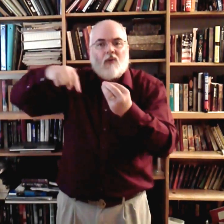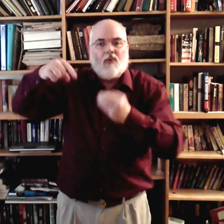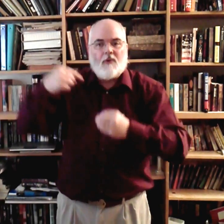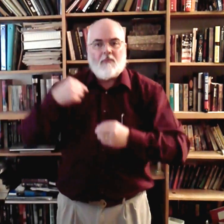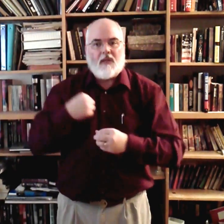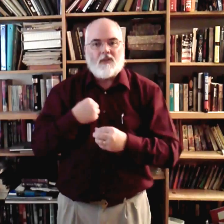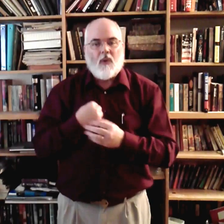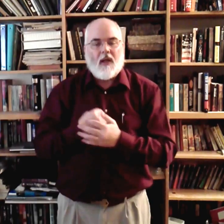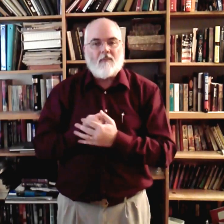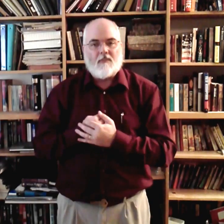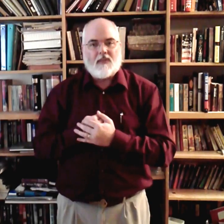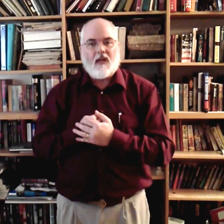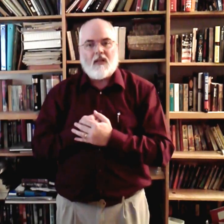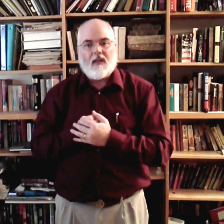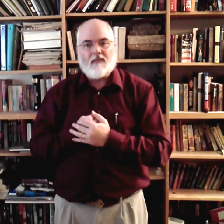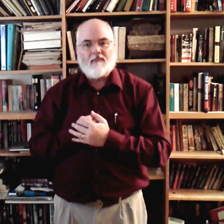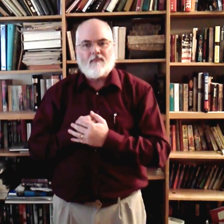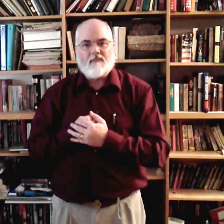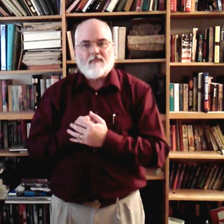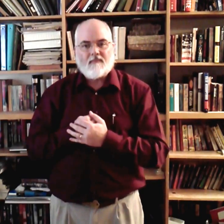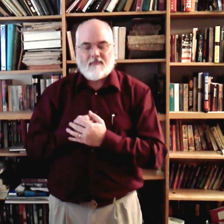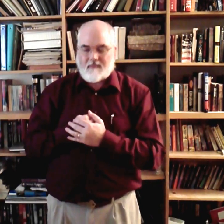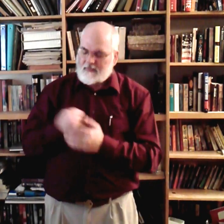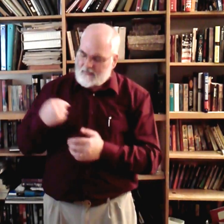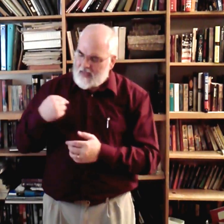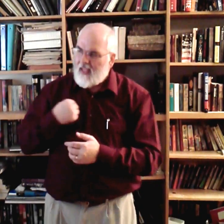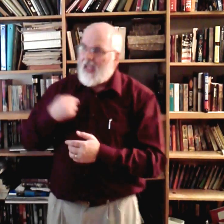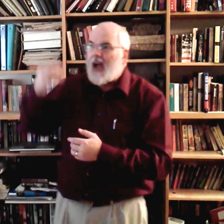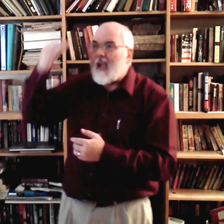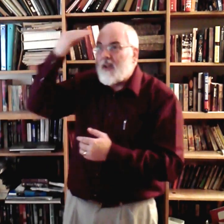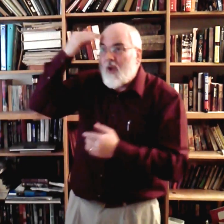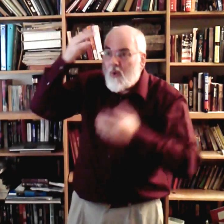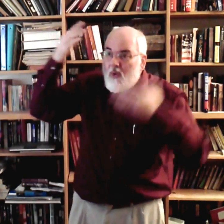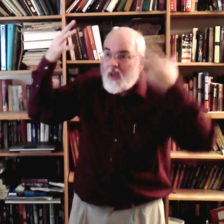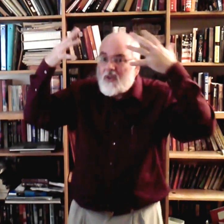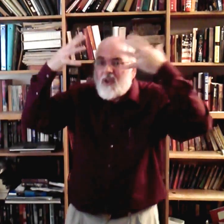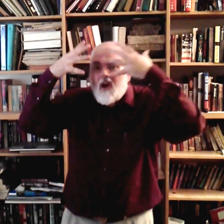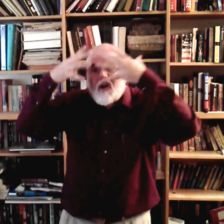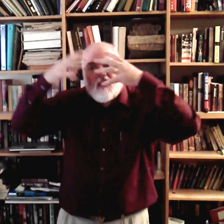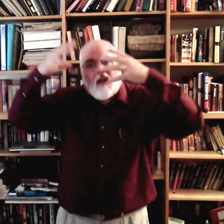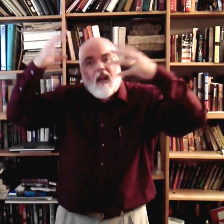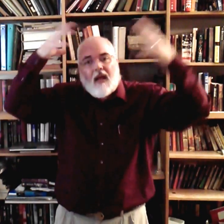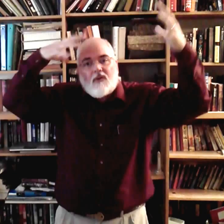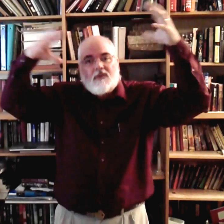me is the way I'm signing that. I know dark clouds